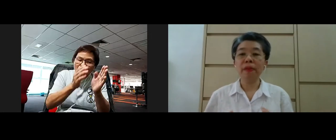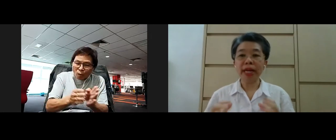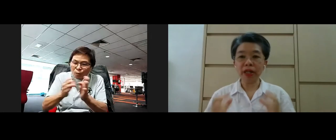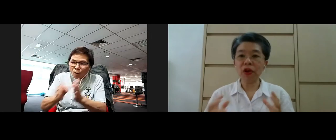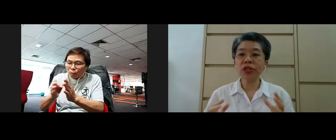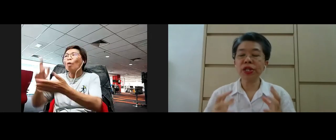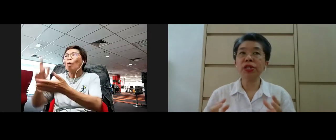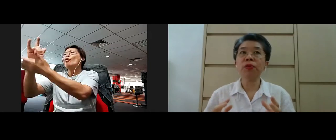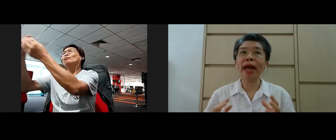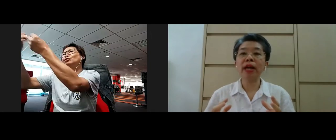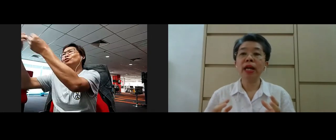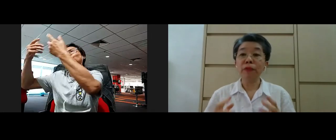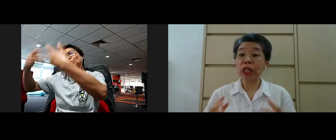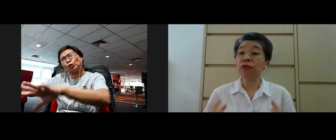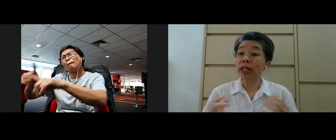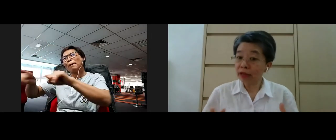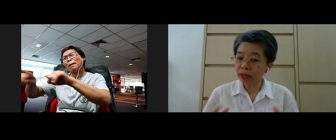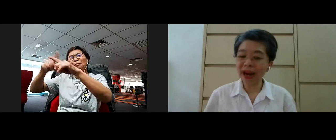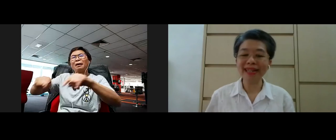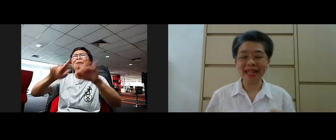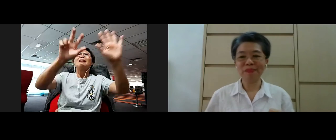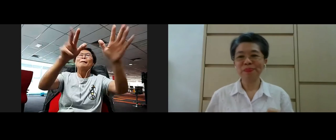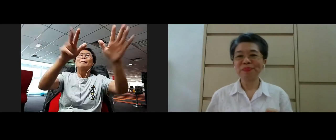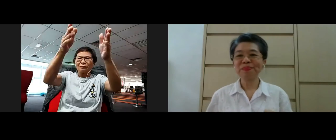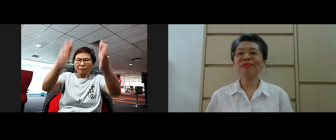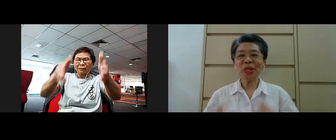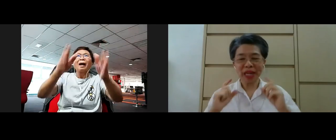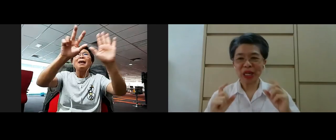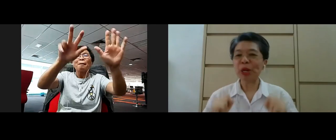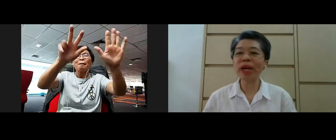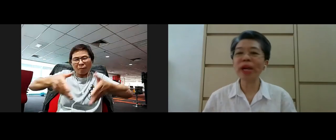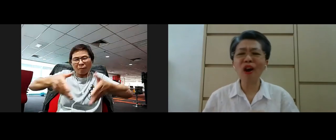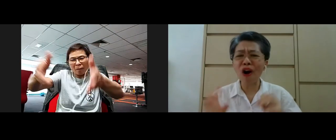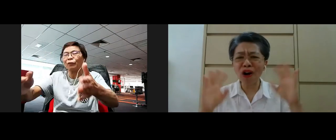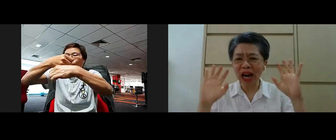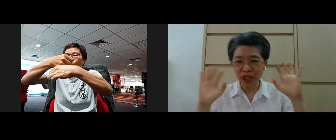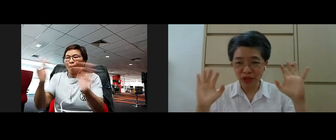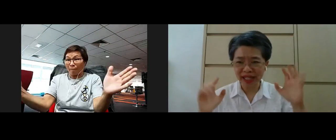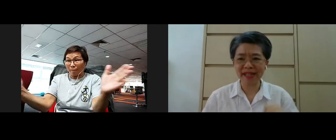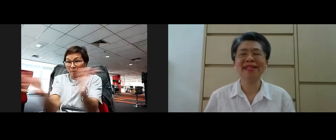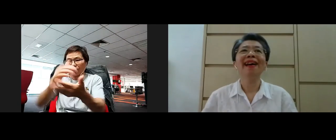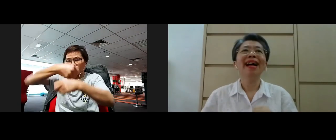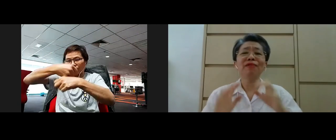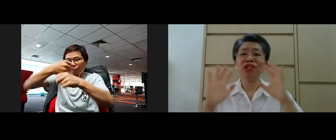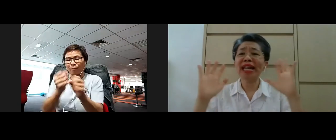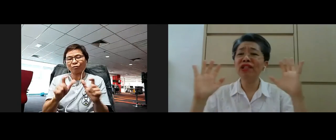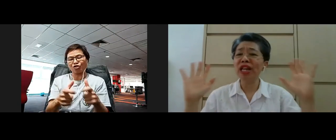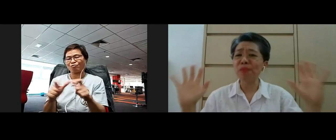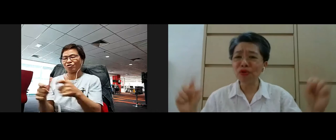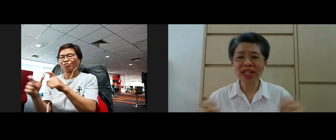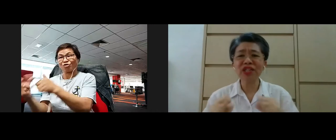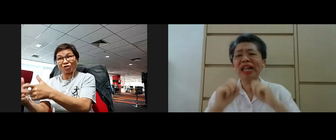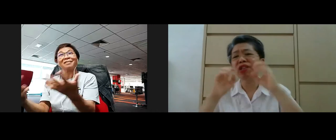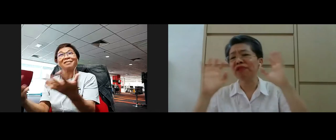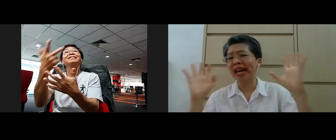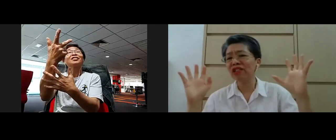to us but of course this is where we need to learn how to apply it knowing all our stresses our challenging